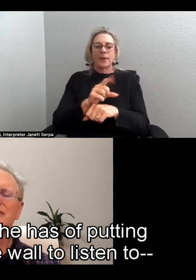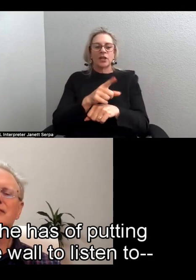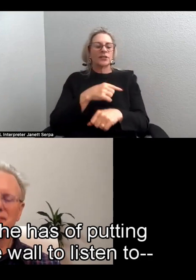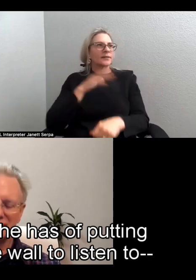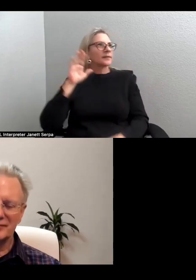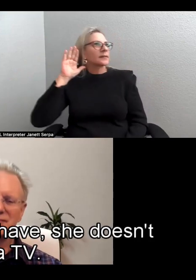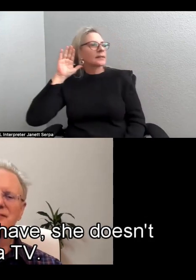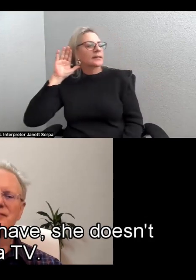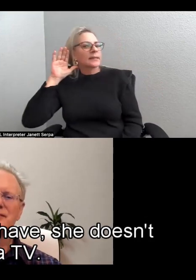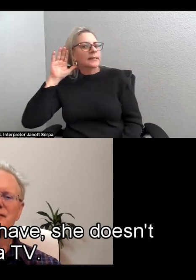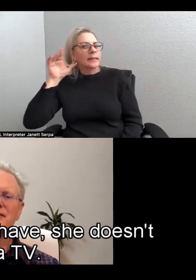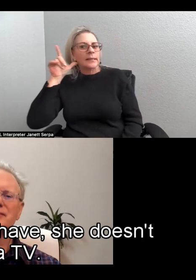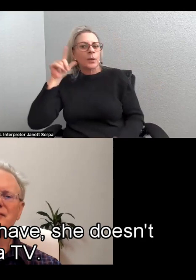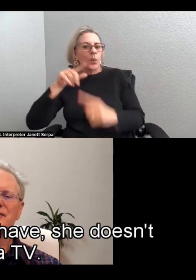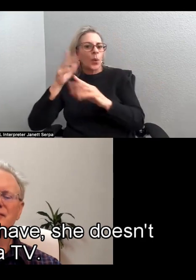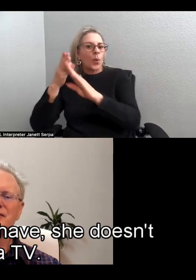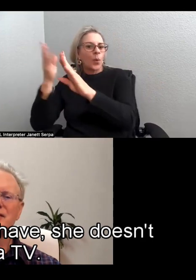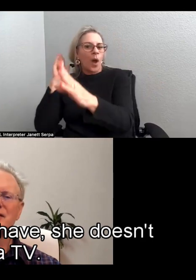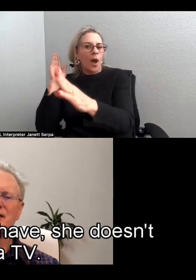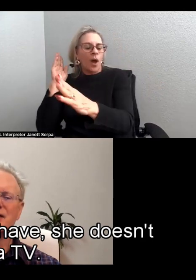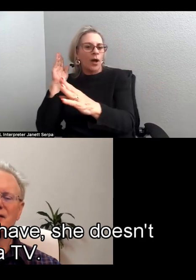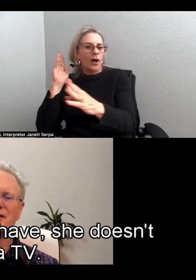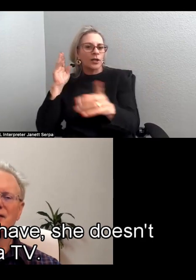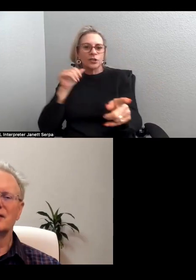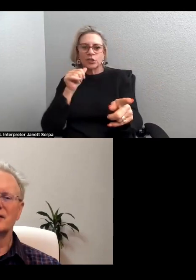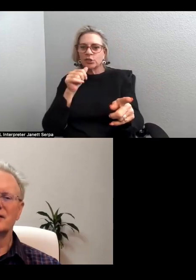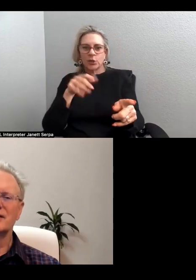the wall to listen to, because she doesn't own a TV.